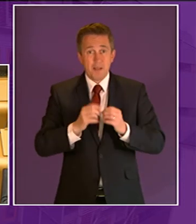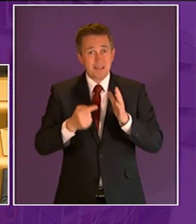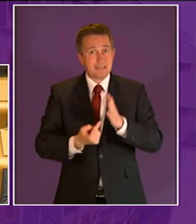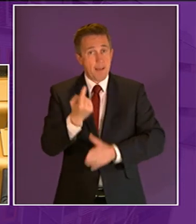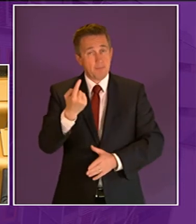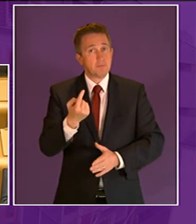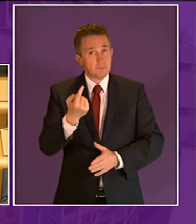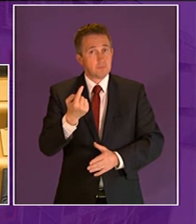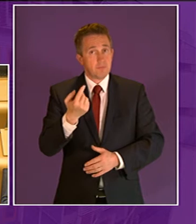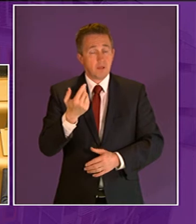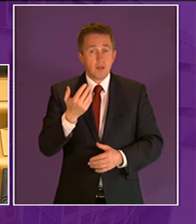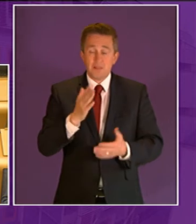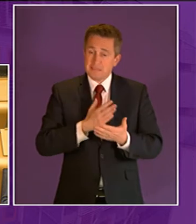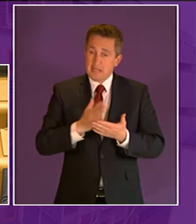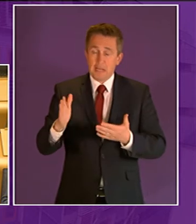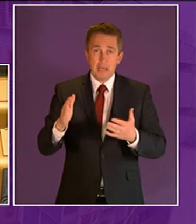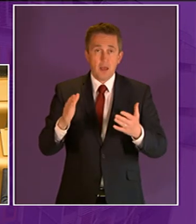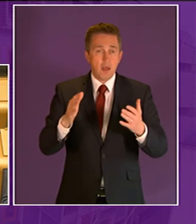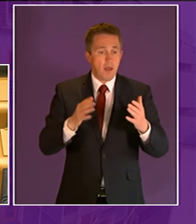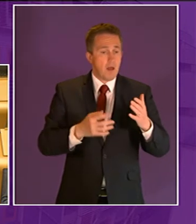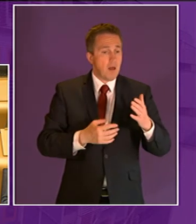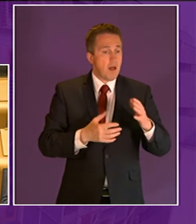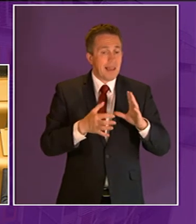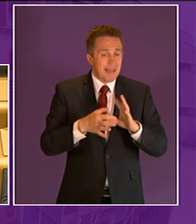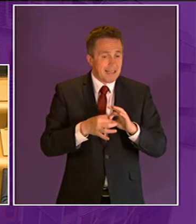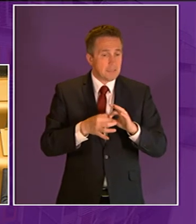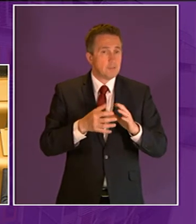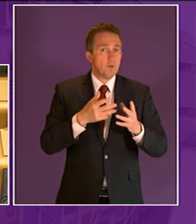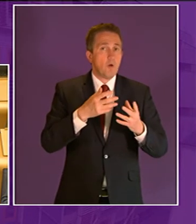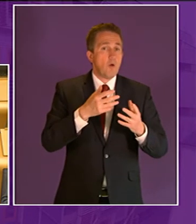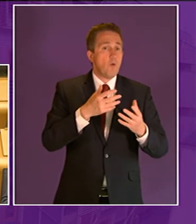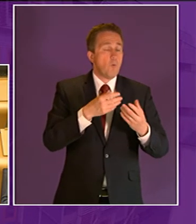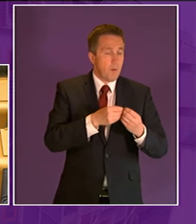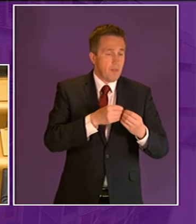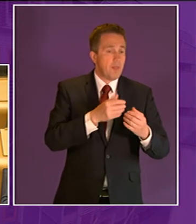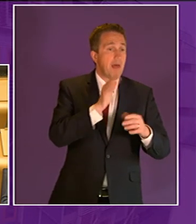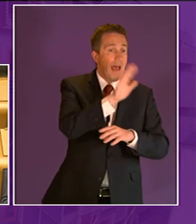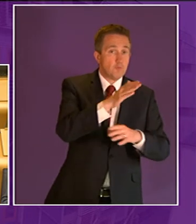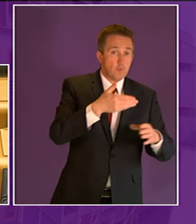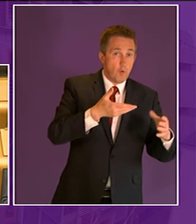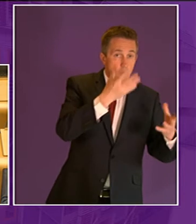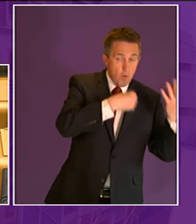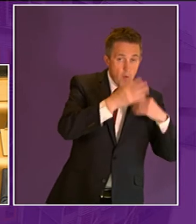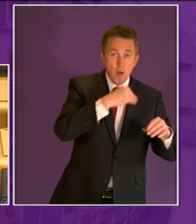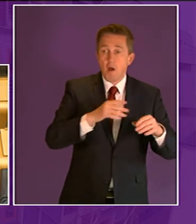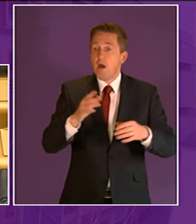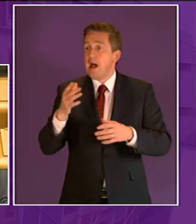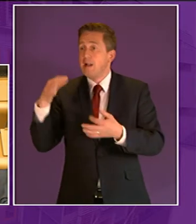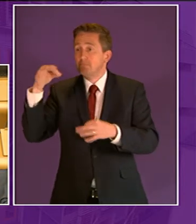well-defined links between access to outdoor education and improved attainment the john muir award is a very good